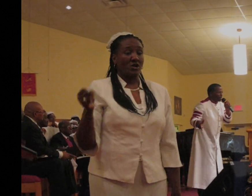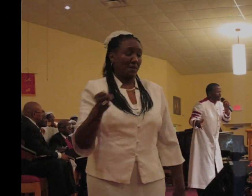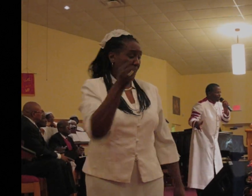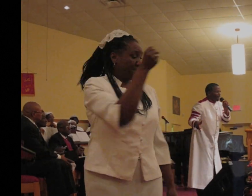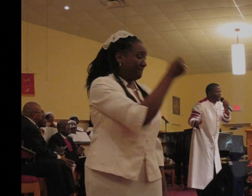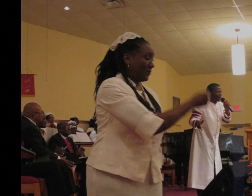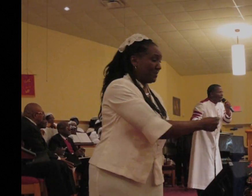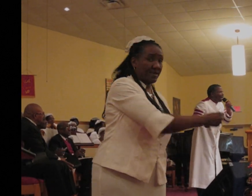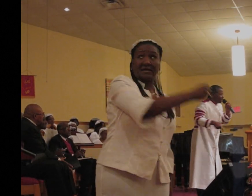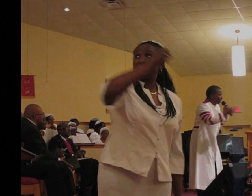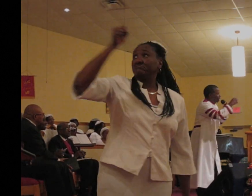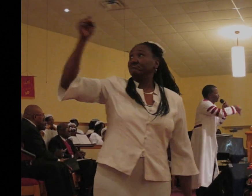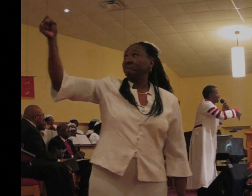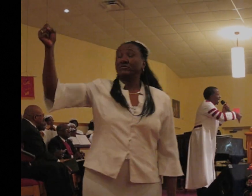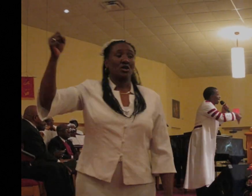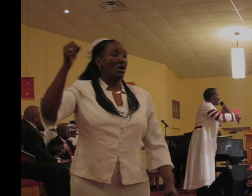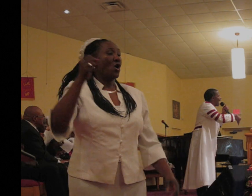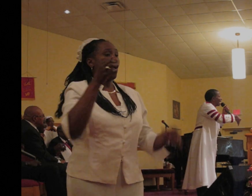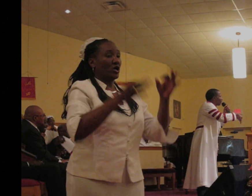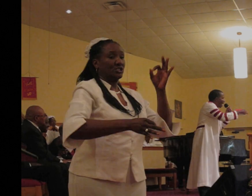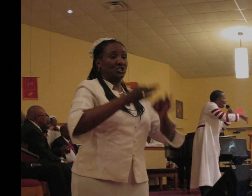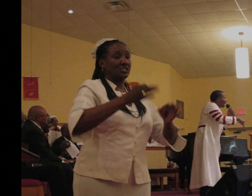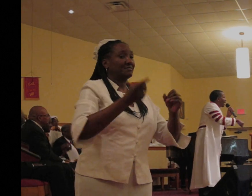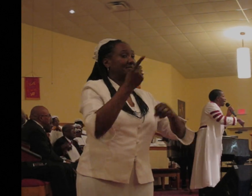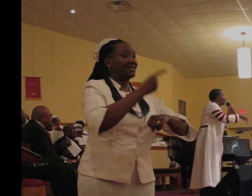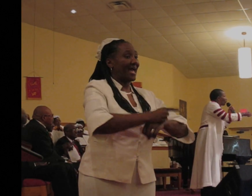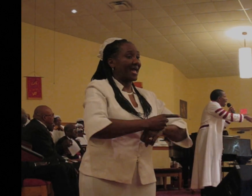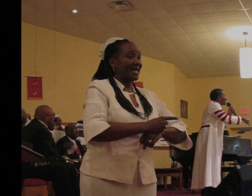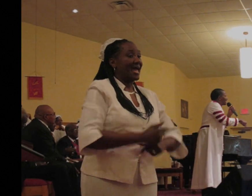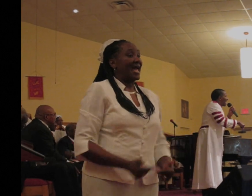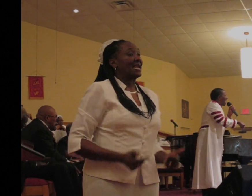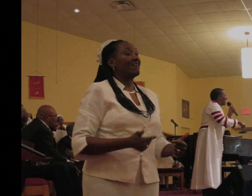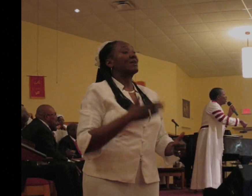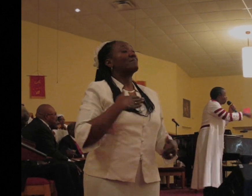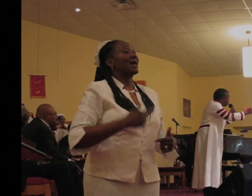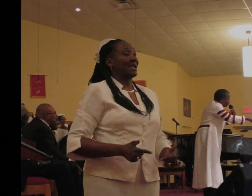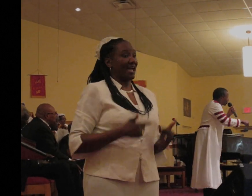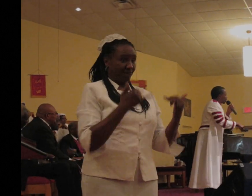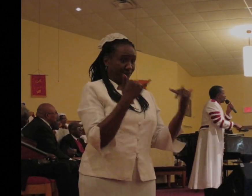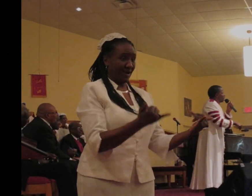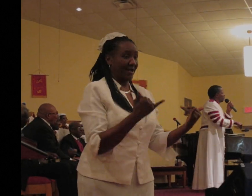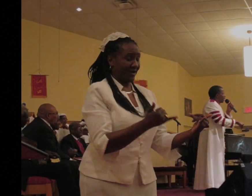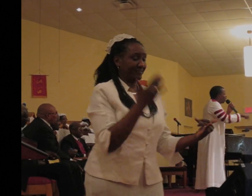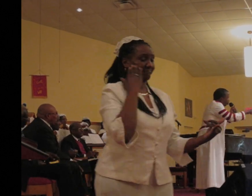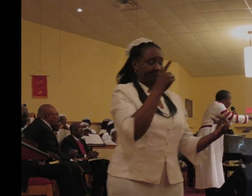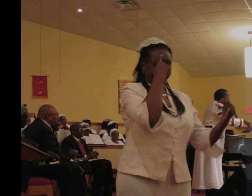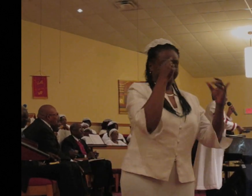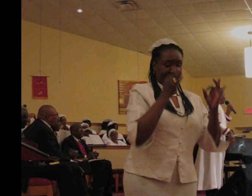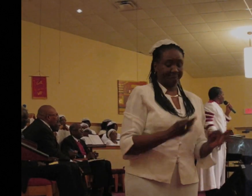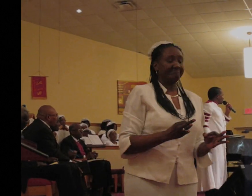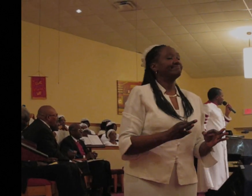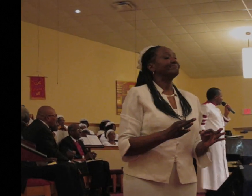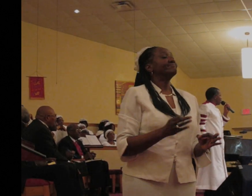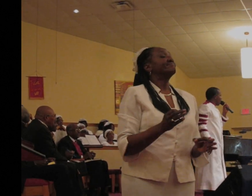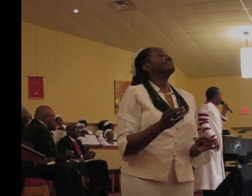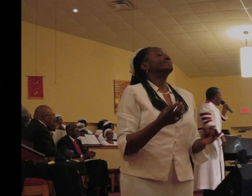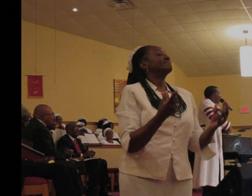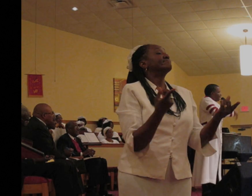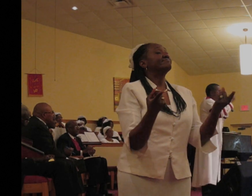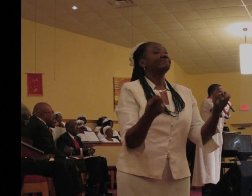day. Living my life, I am right now, will determine what I will do. And let